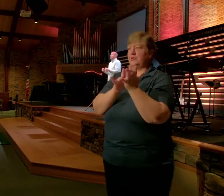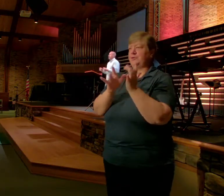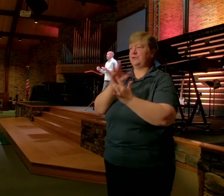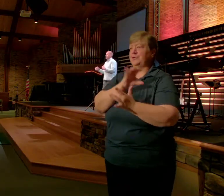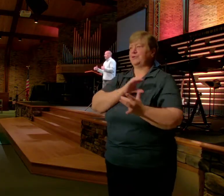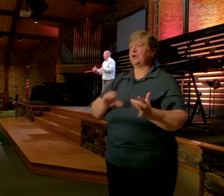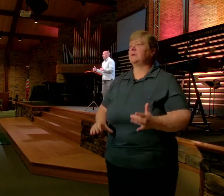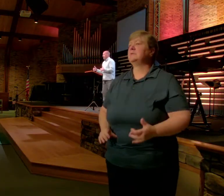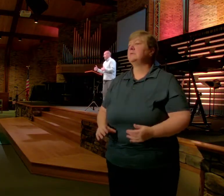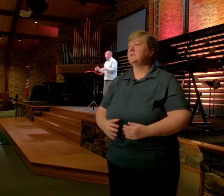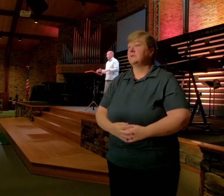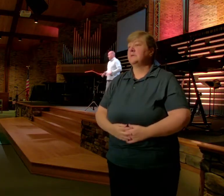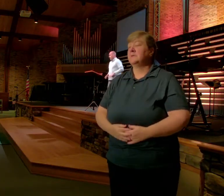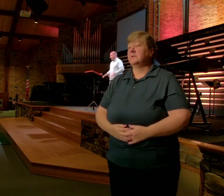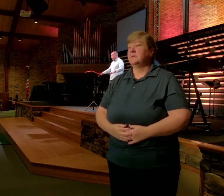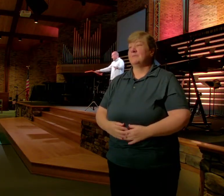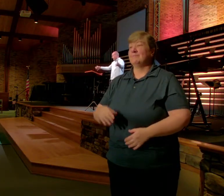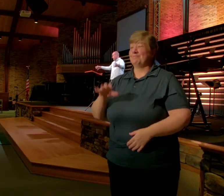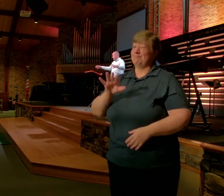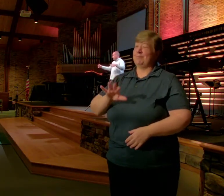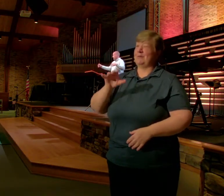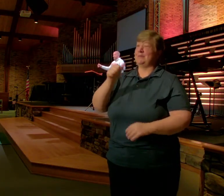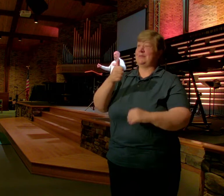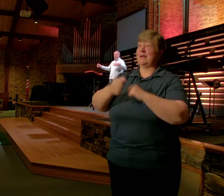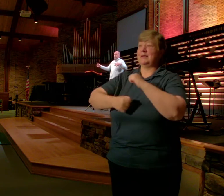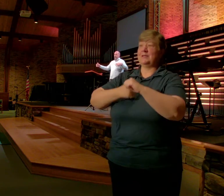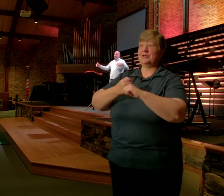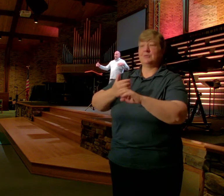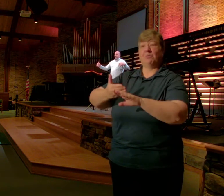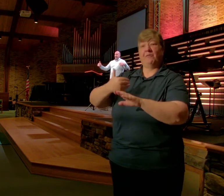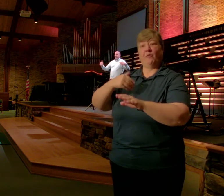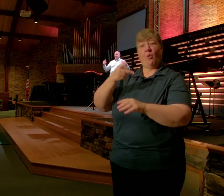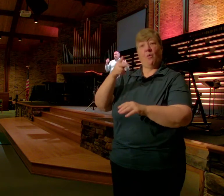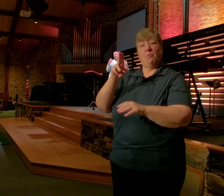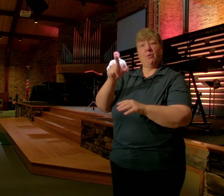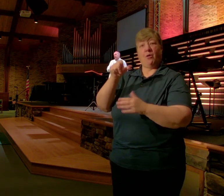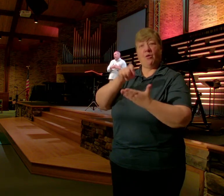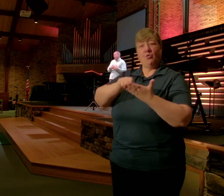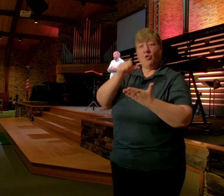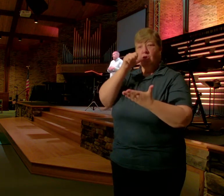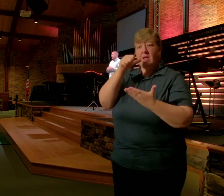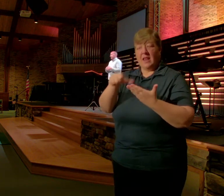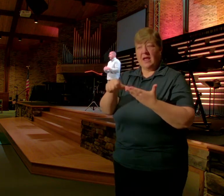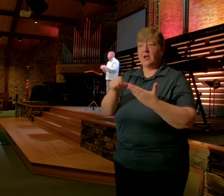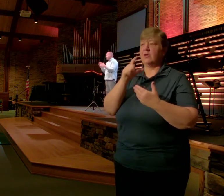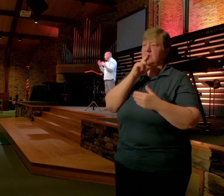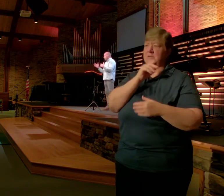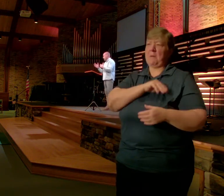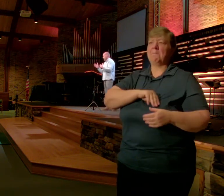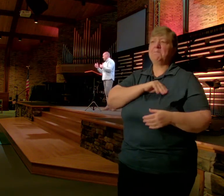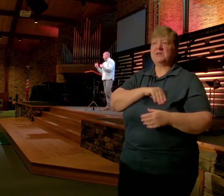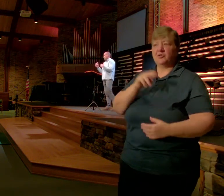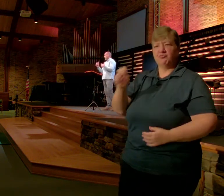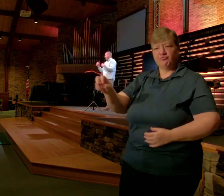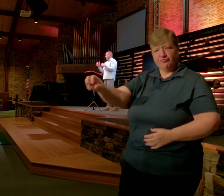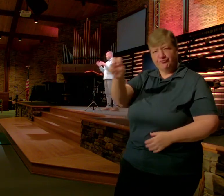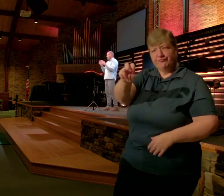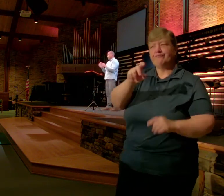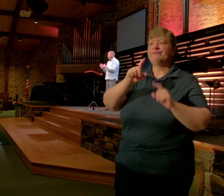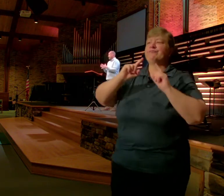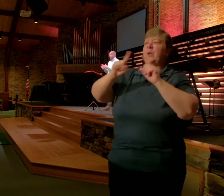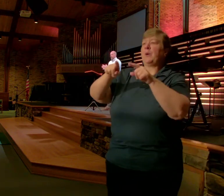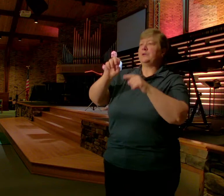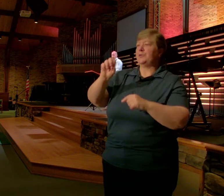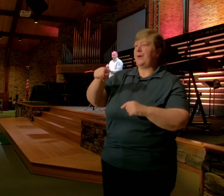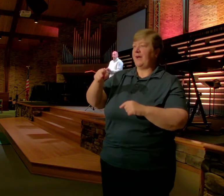before Writing this letter Paul went on missionary journeys And he was at Ephesus At least twice It was where